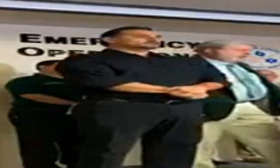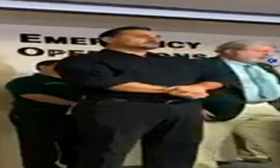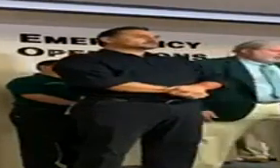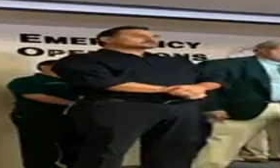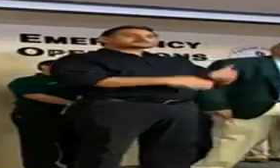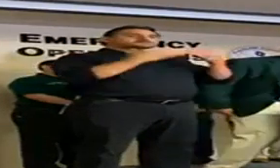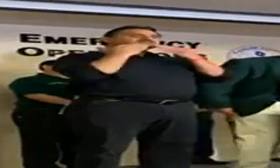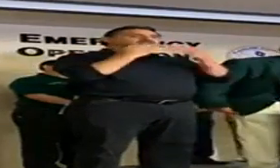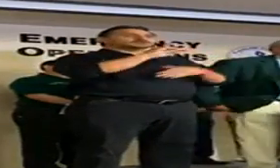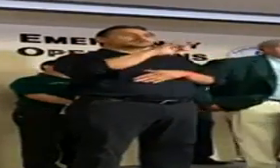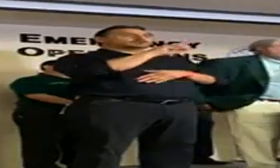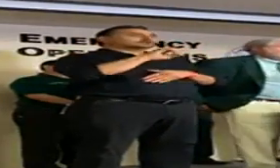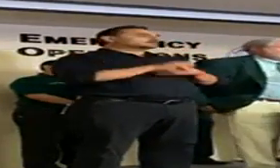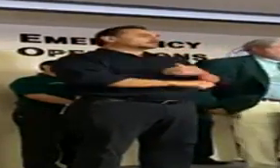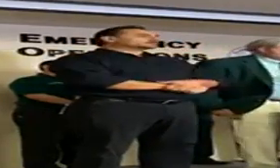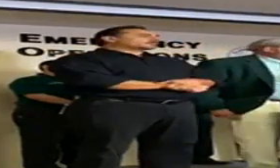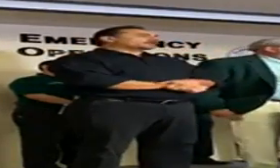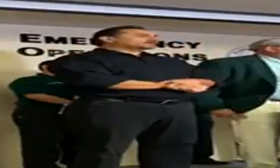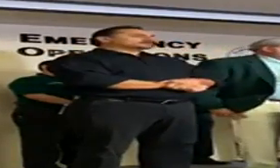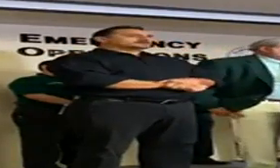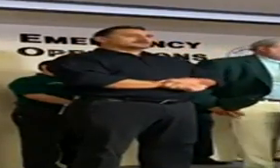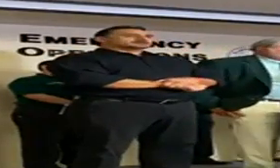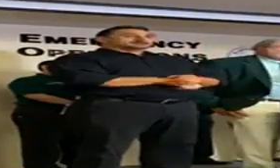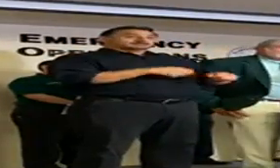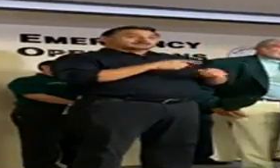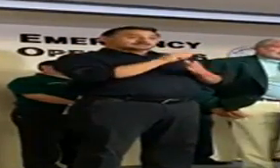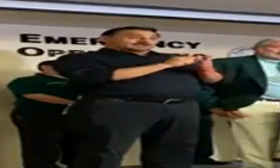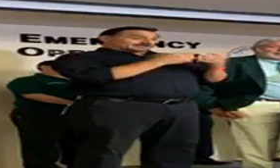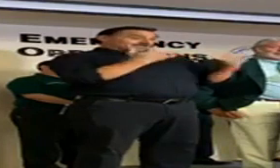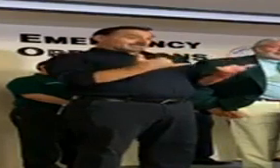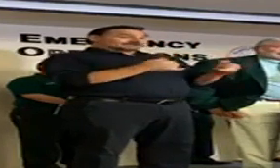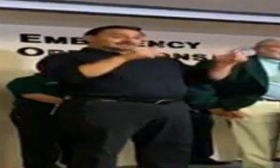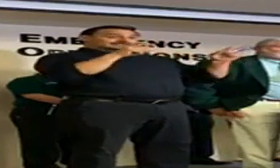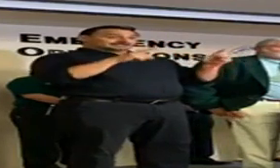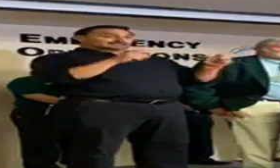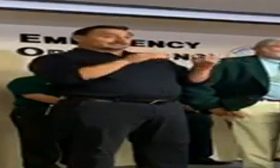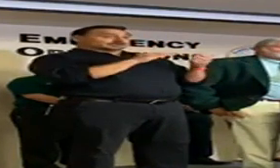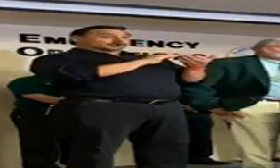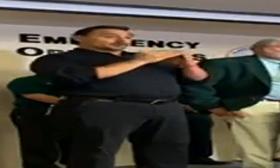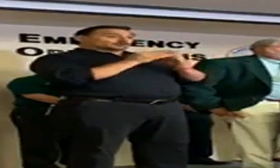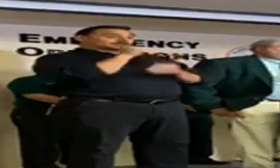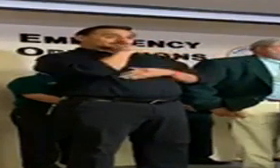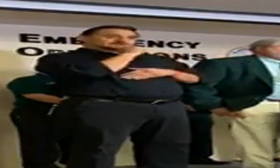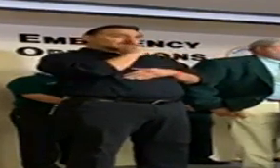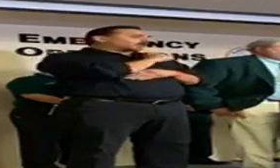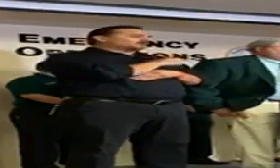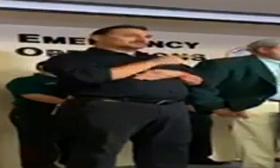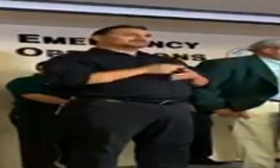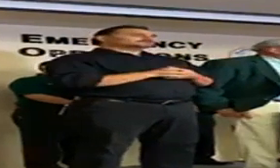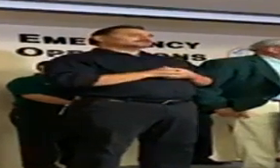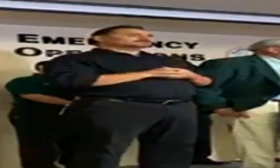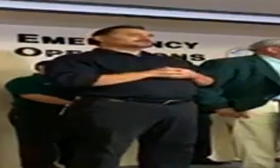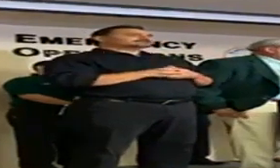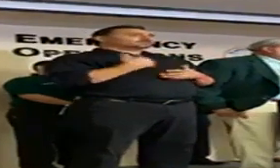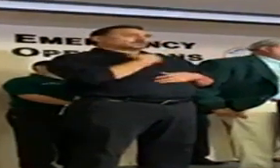Thank you, Julie. As times like this, the test of community is resolved. In fact, we